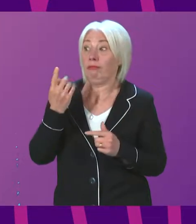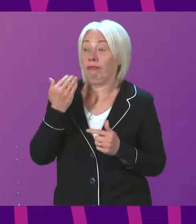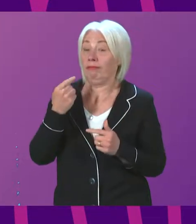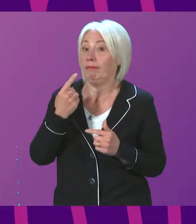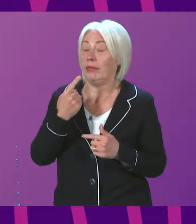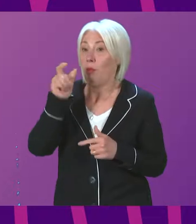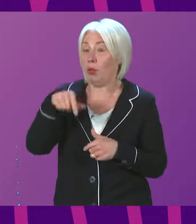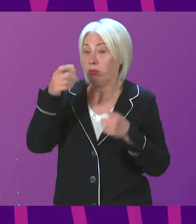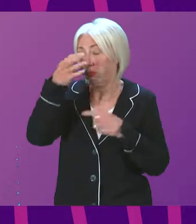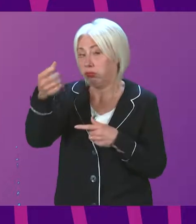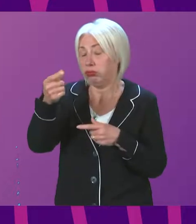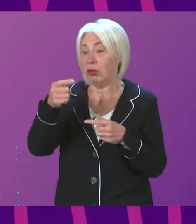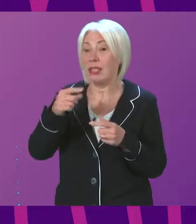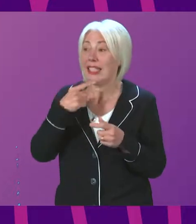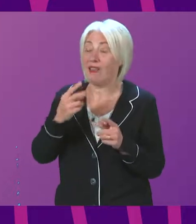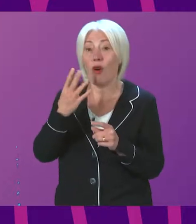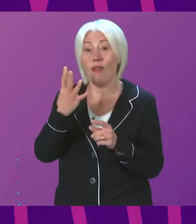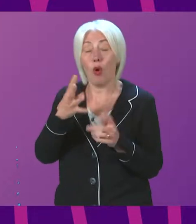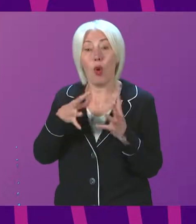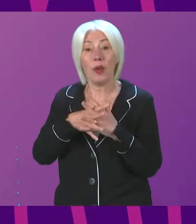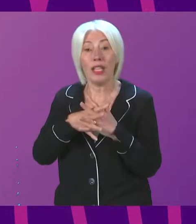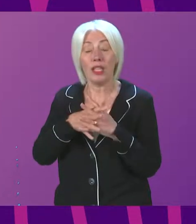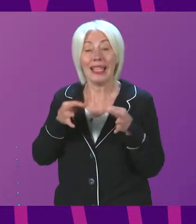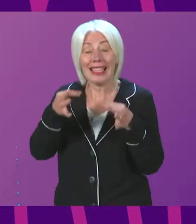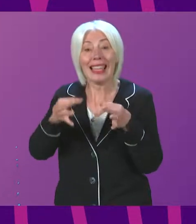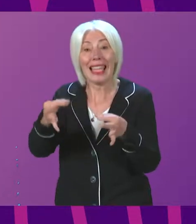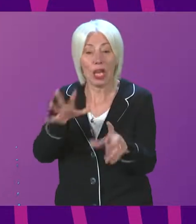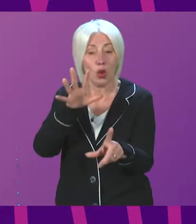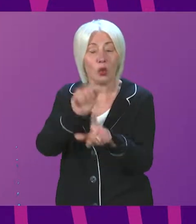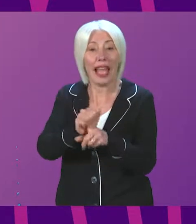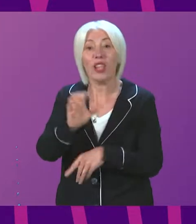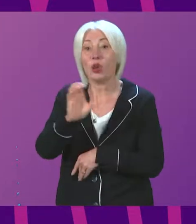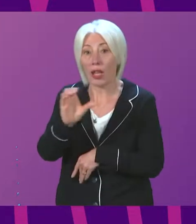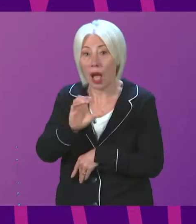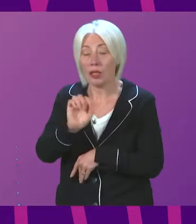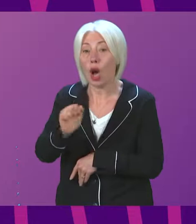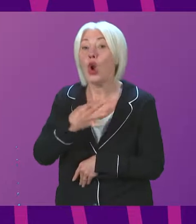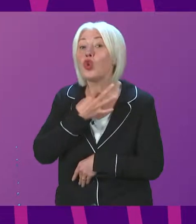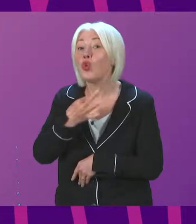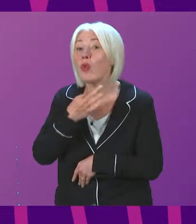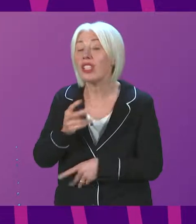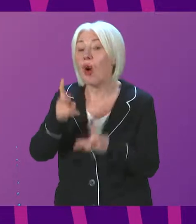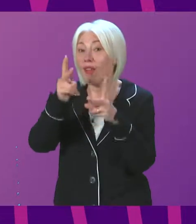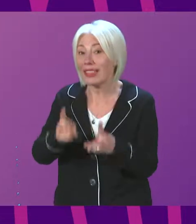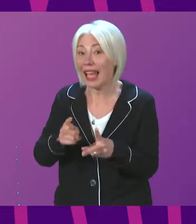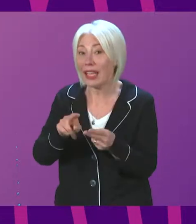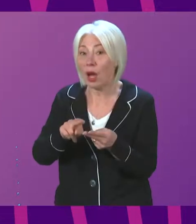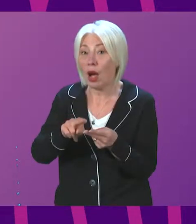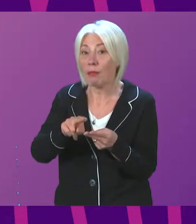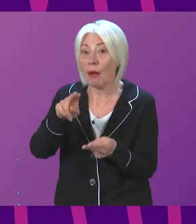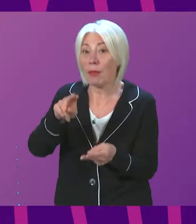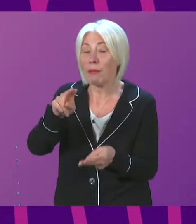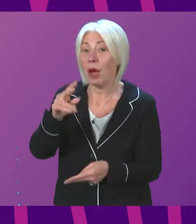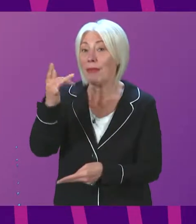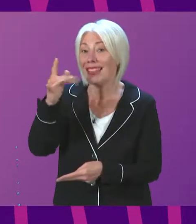every four-week delay to diagnosis of cancer, your risk of dying increases by 10%.